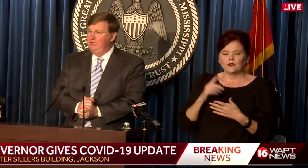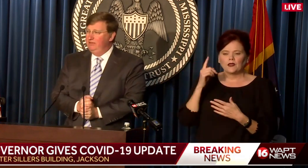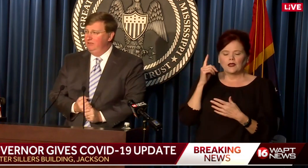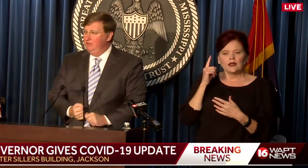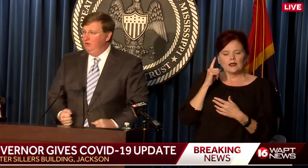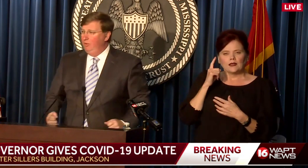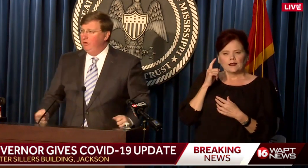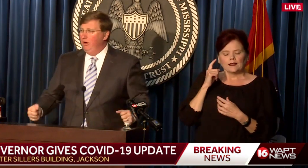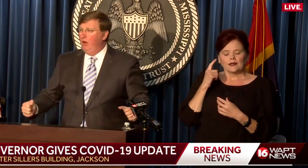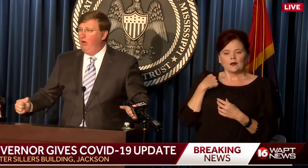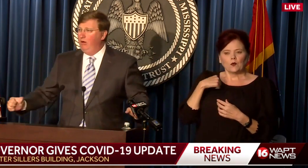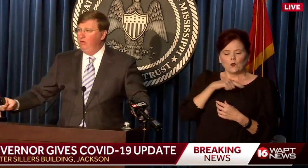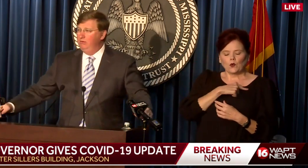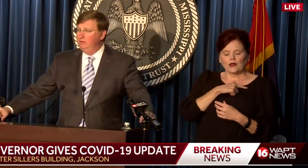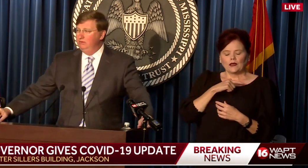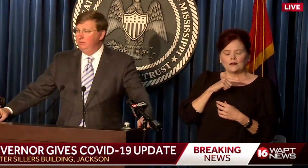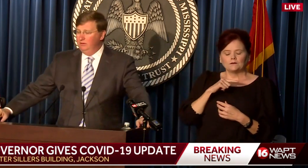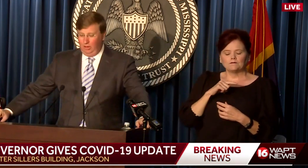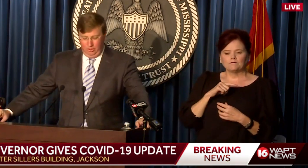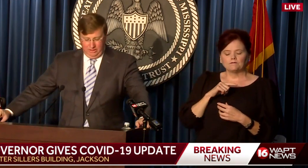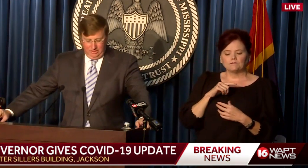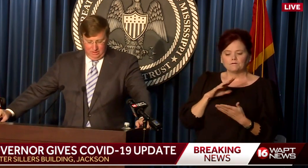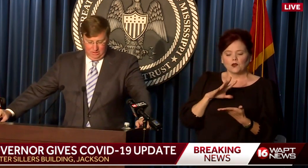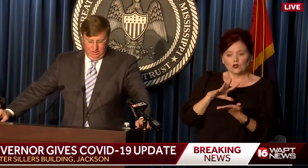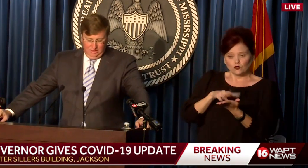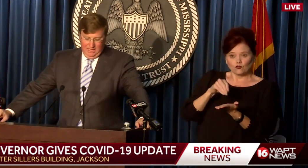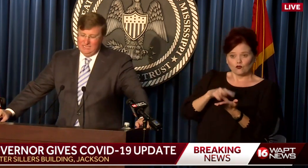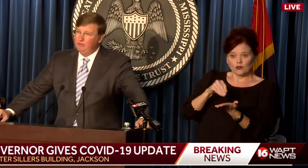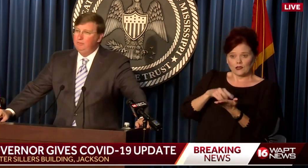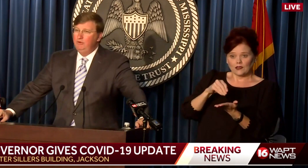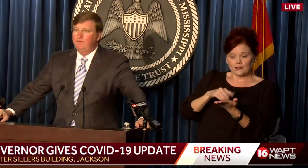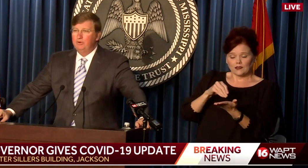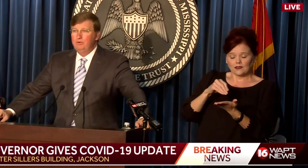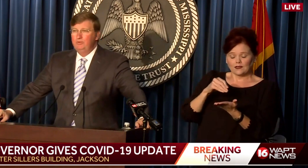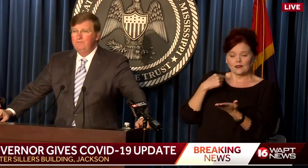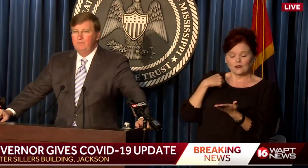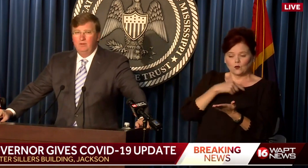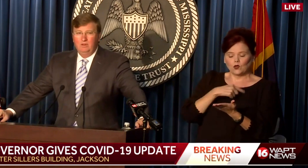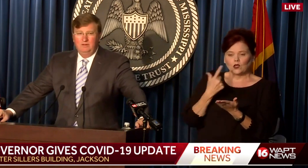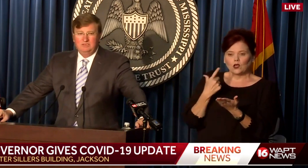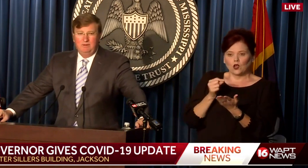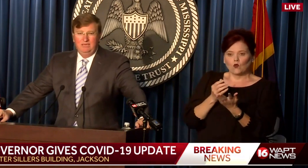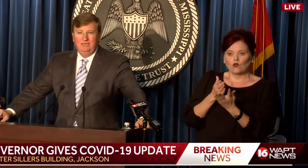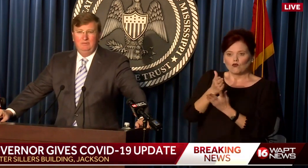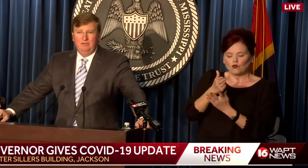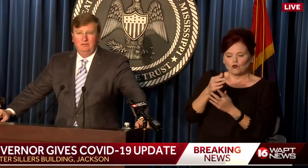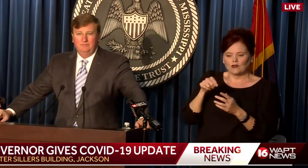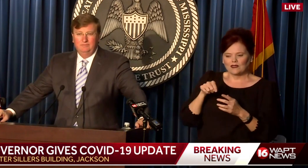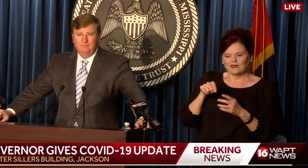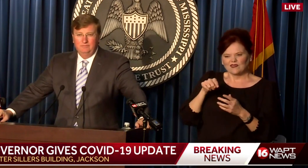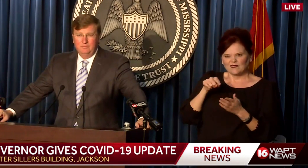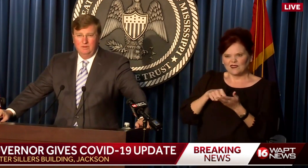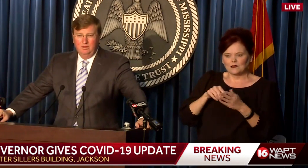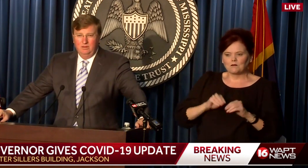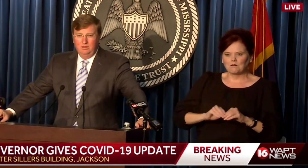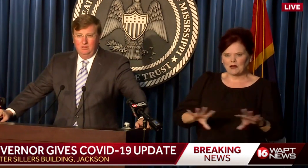it's fair to say that we are all learning as we move through this pandemic.